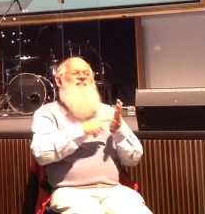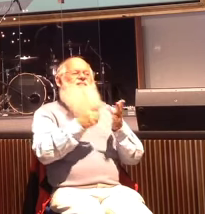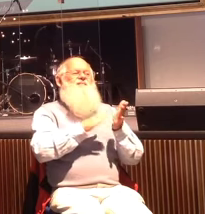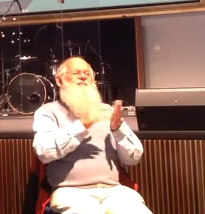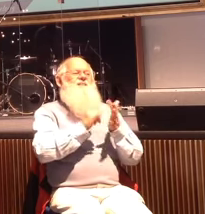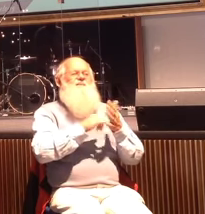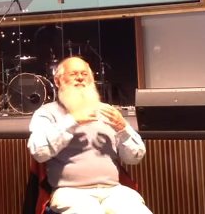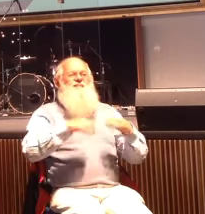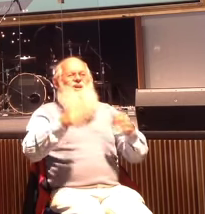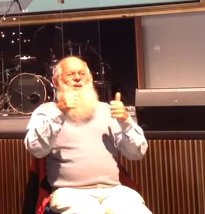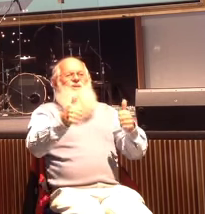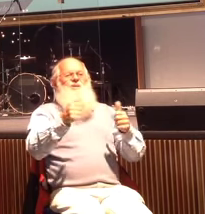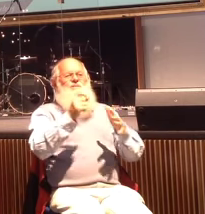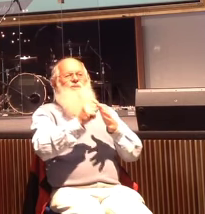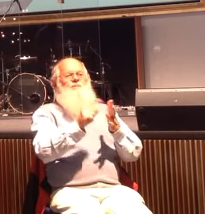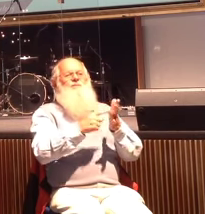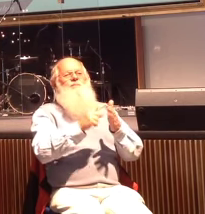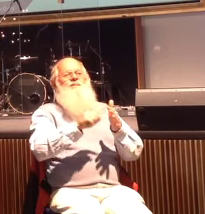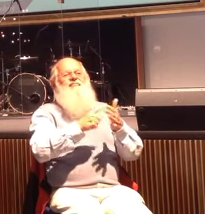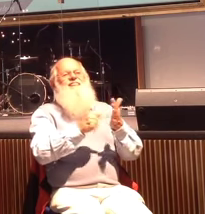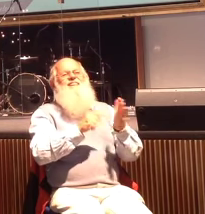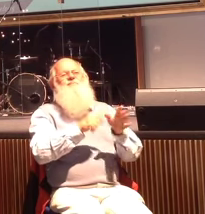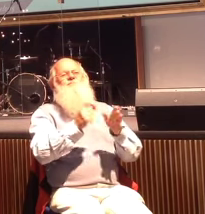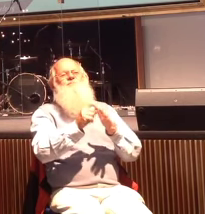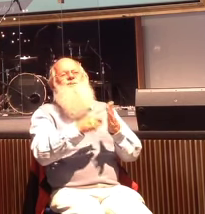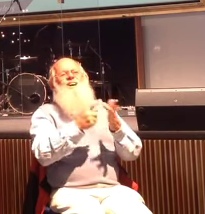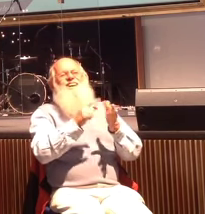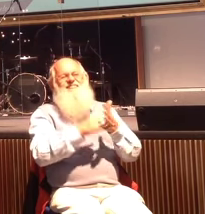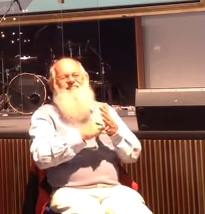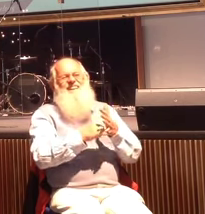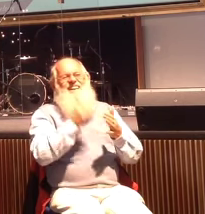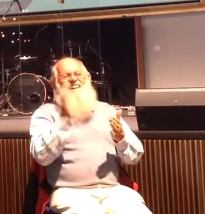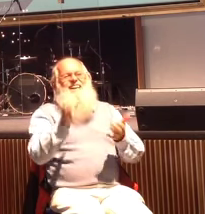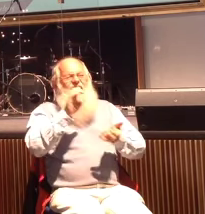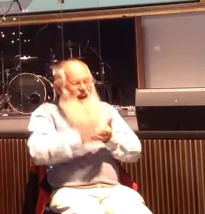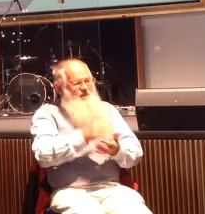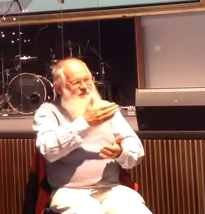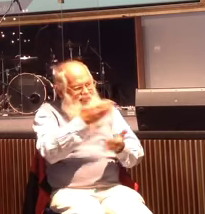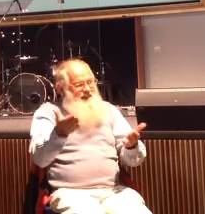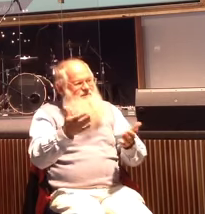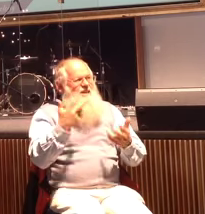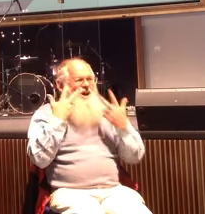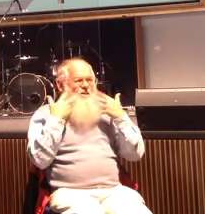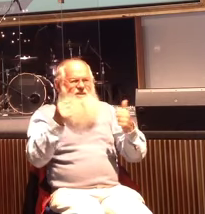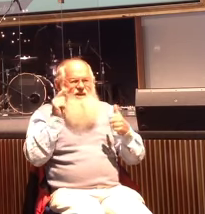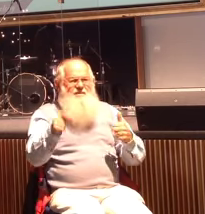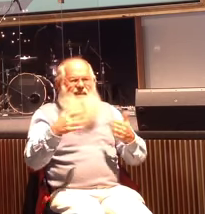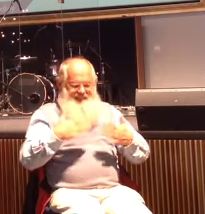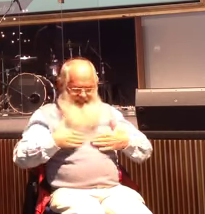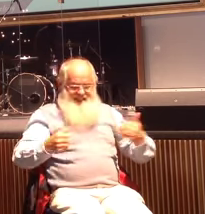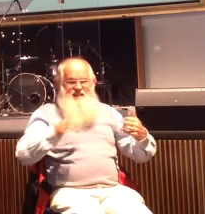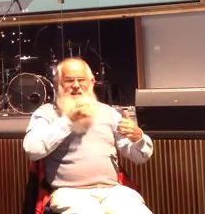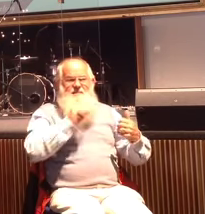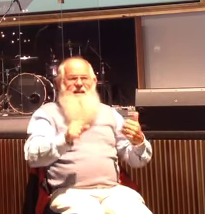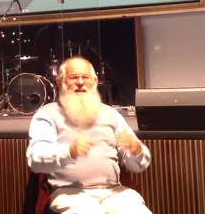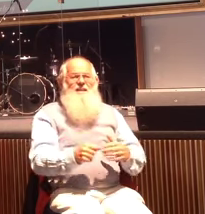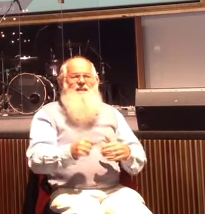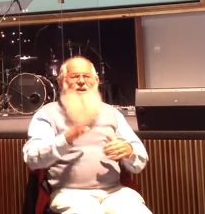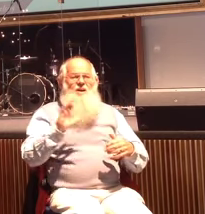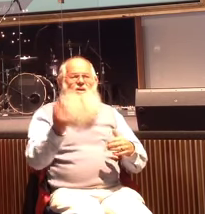He's helped them. He's looked after them. He's healed this man. And they all,